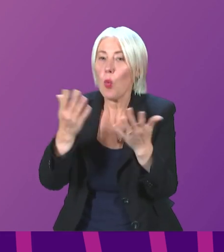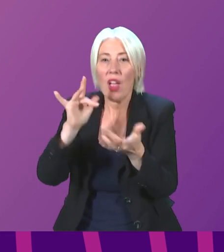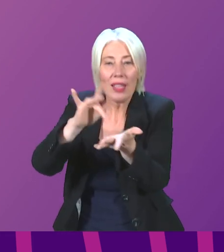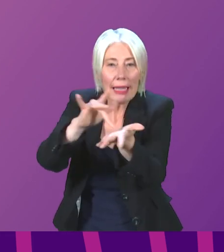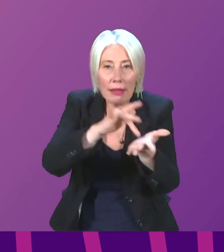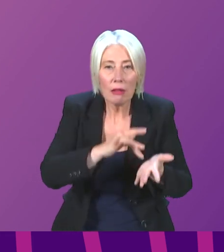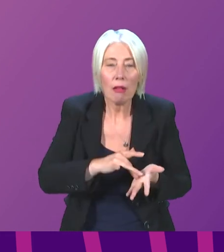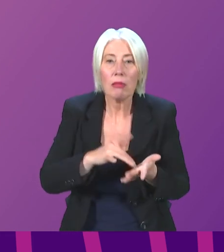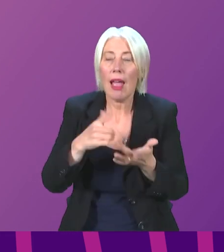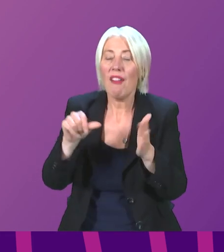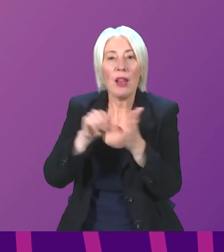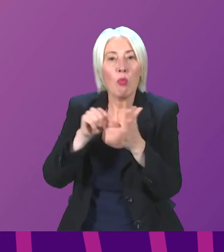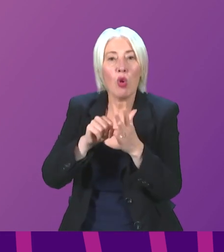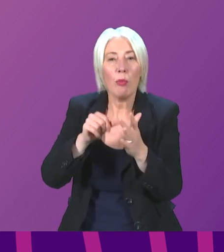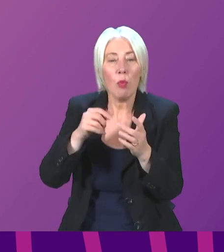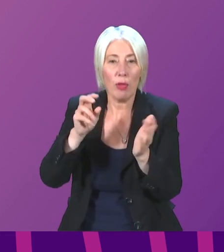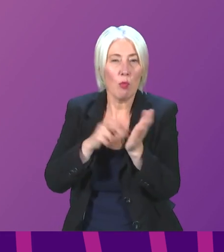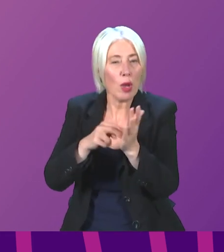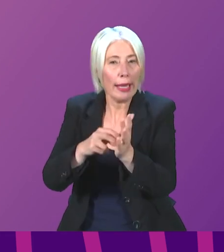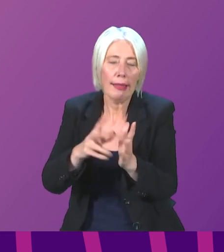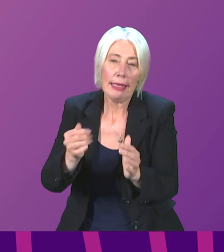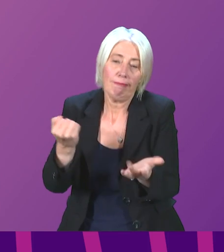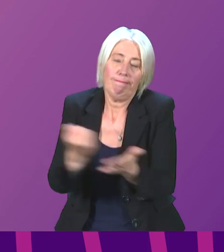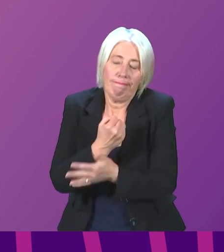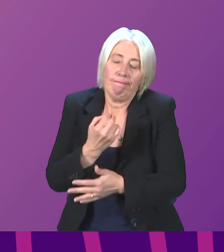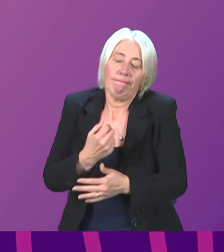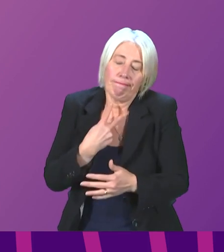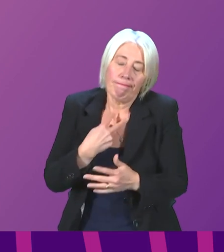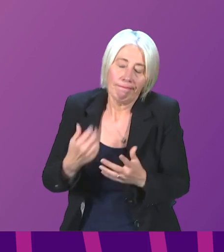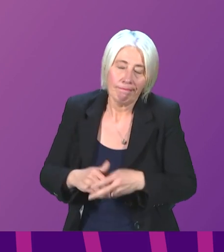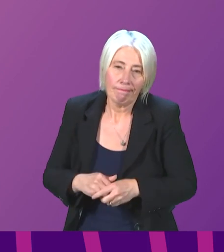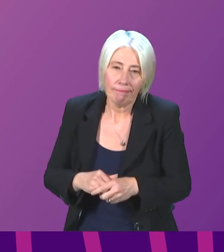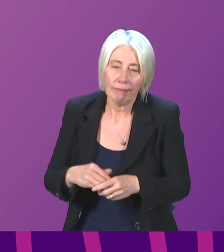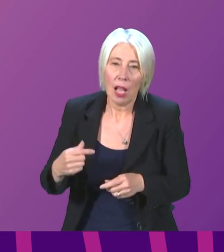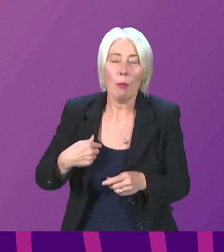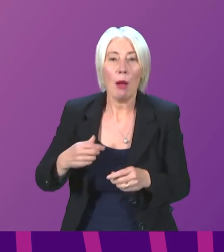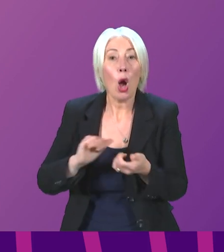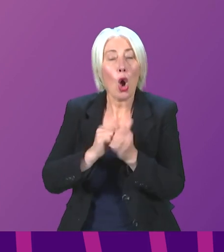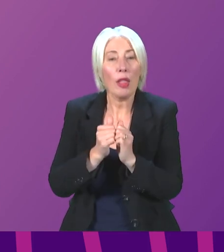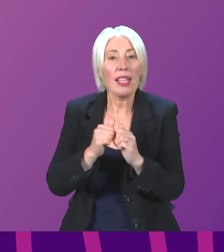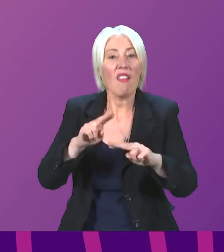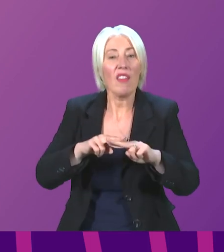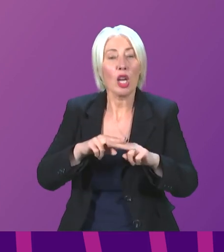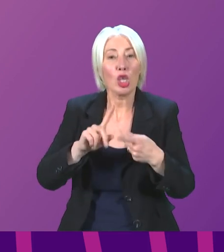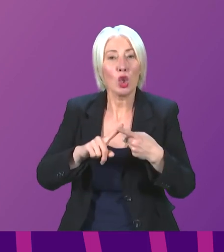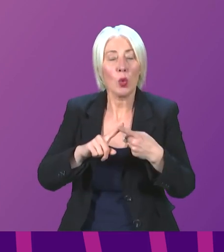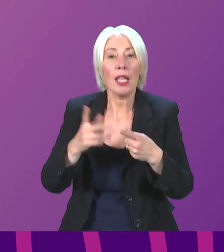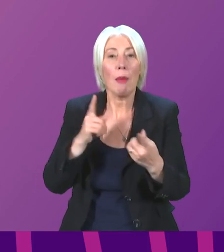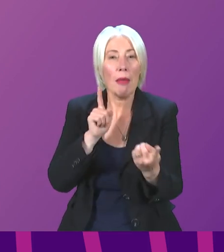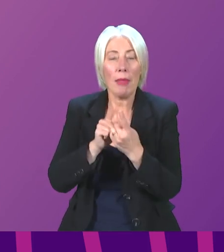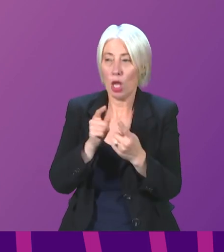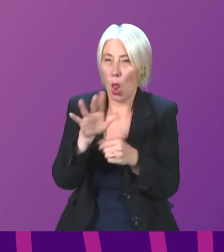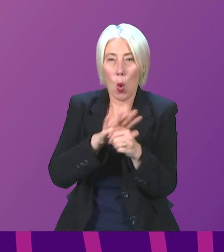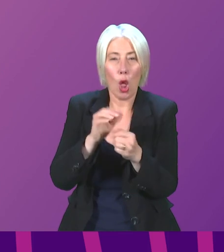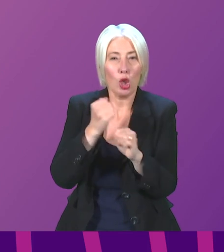If there's been an issue with scheduling, that's of course regrettable. Yes, my colleague Fergus Ewing and I had a meeting with a local GP.